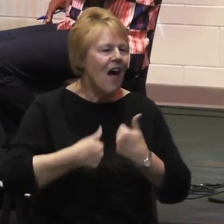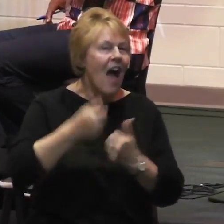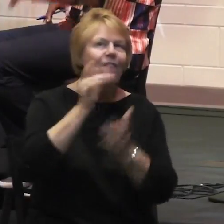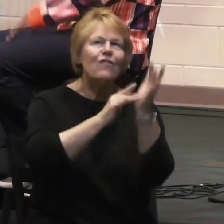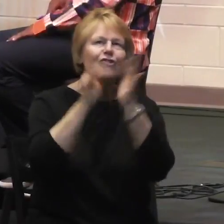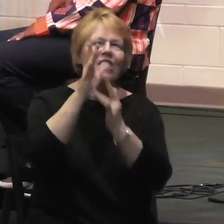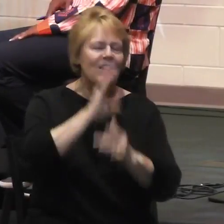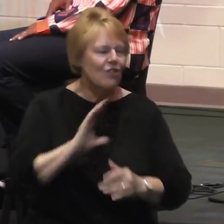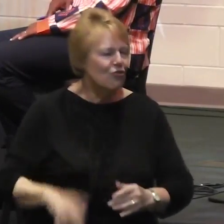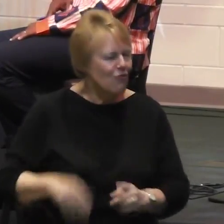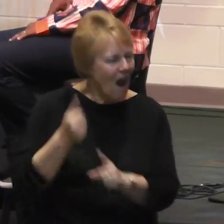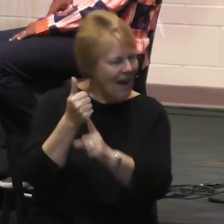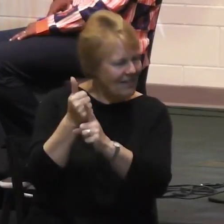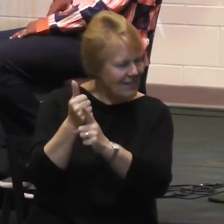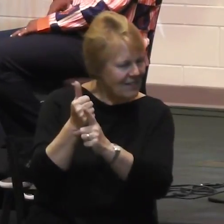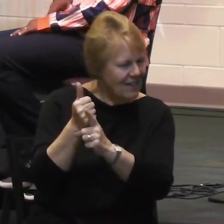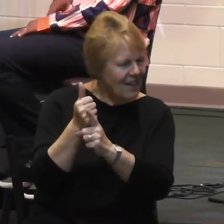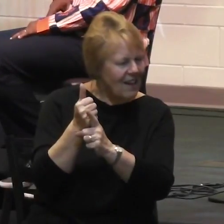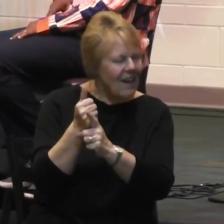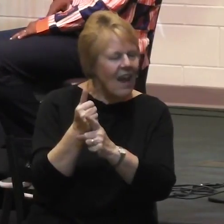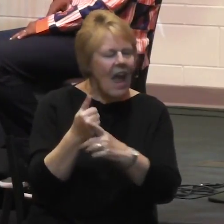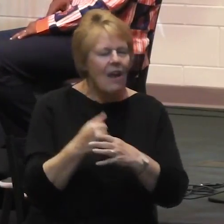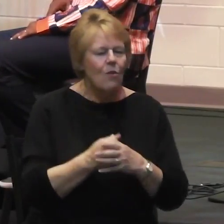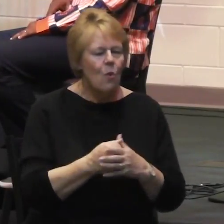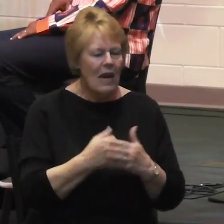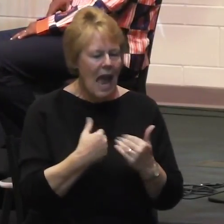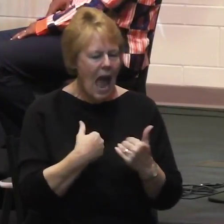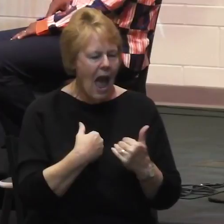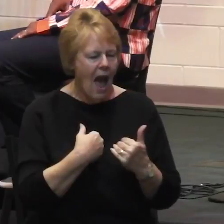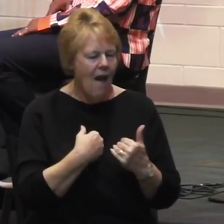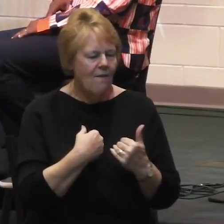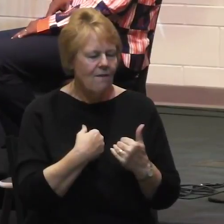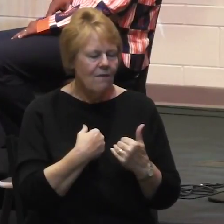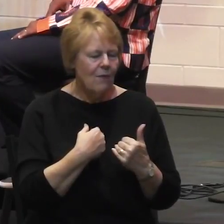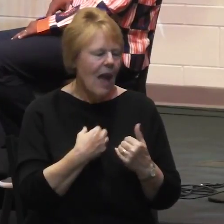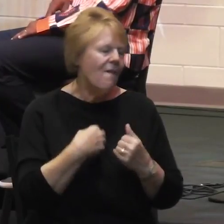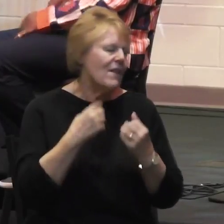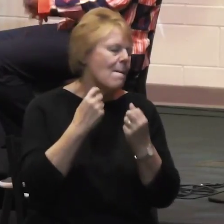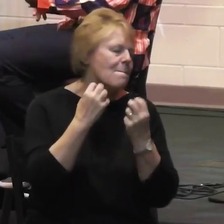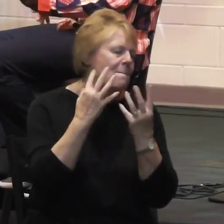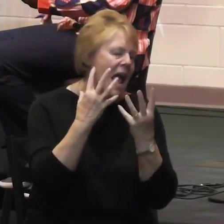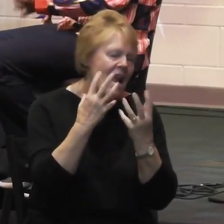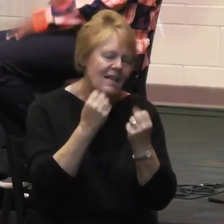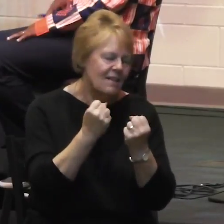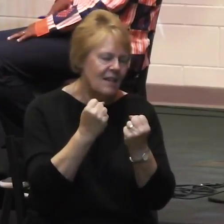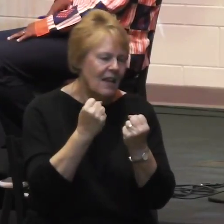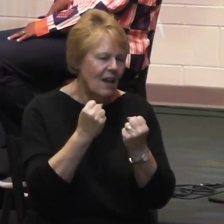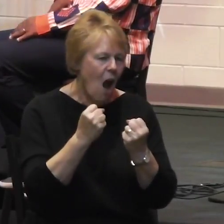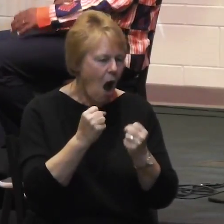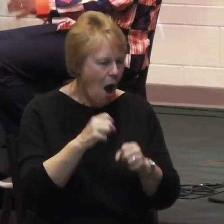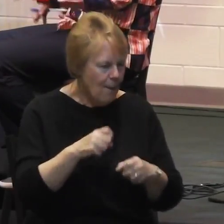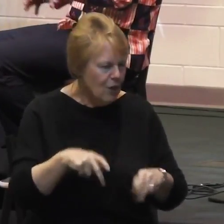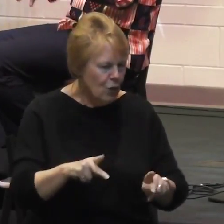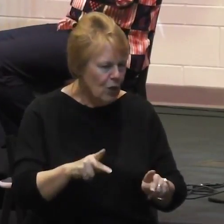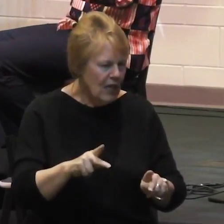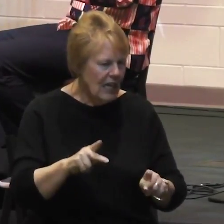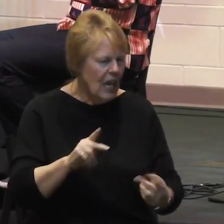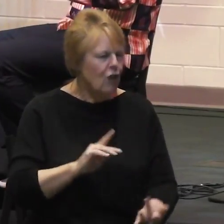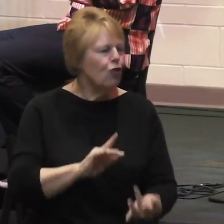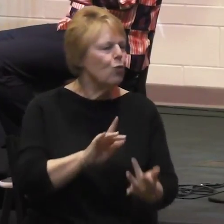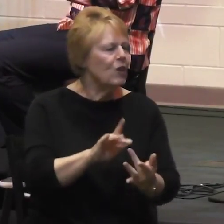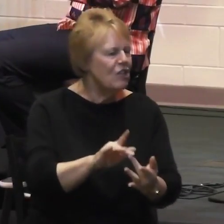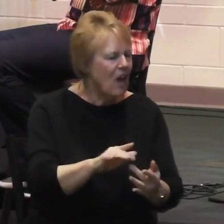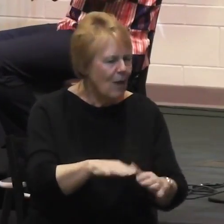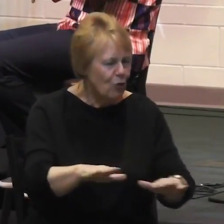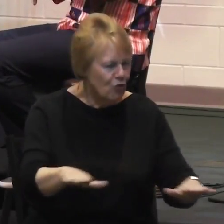more now. We have an amazing opportunity to reach out to children in three